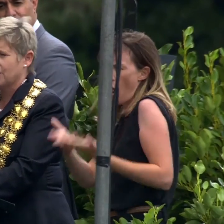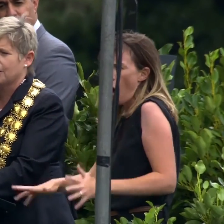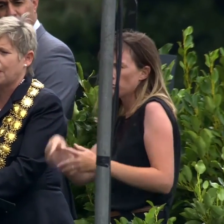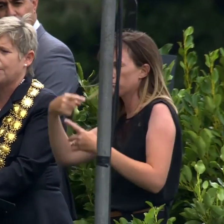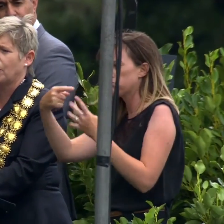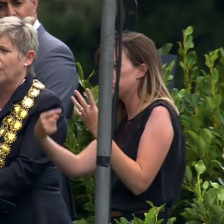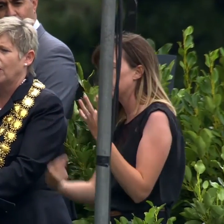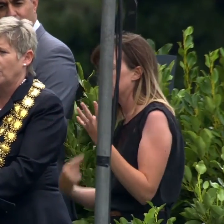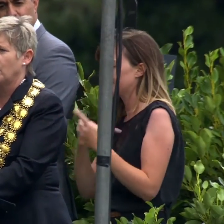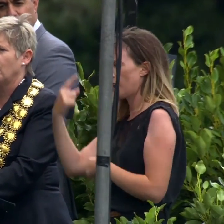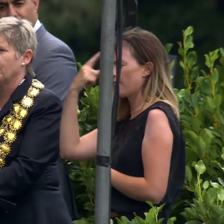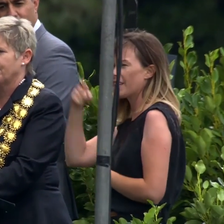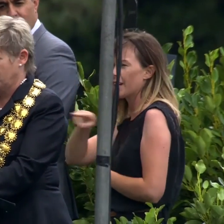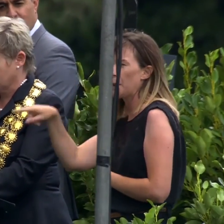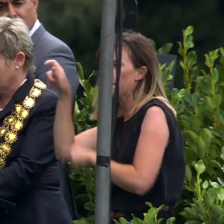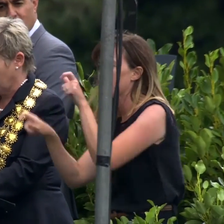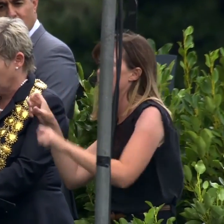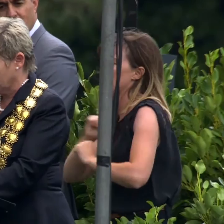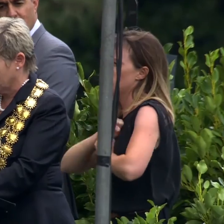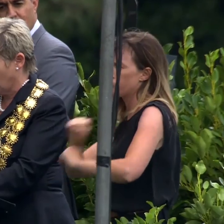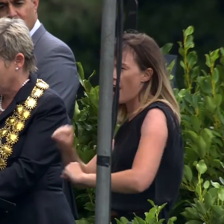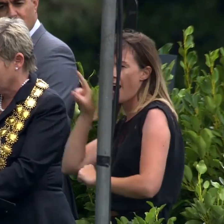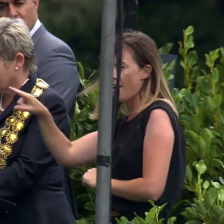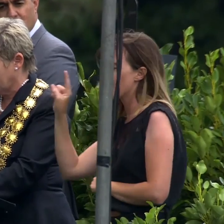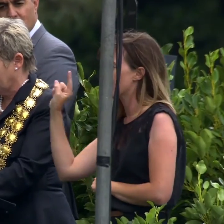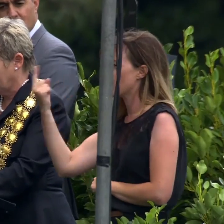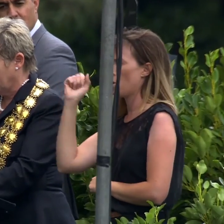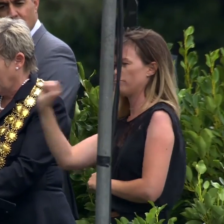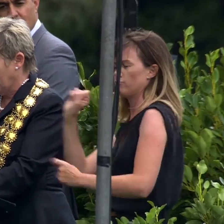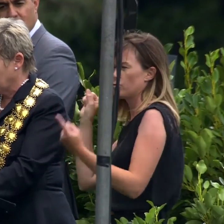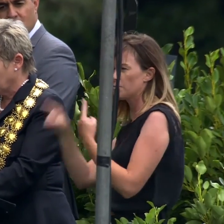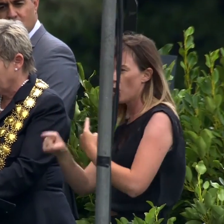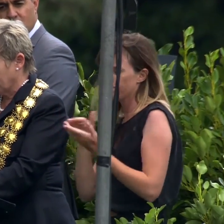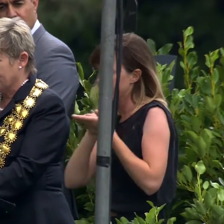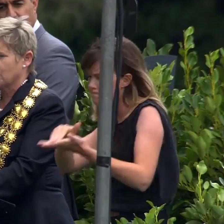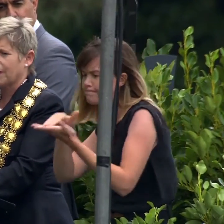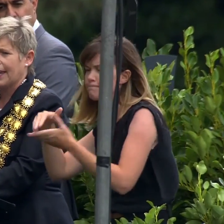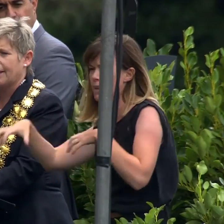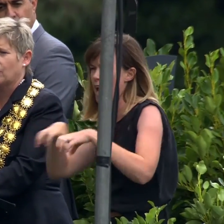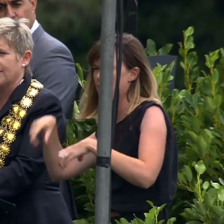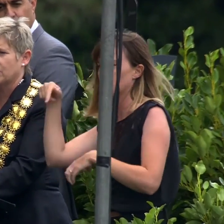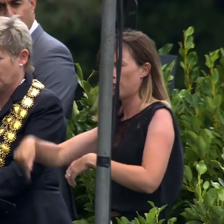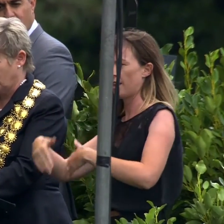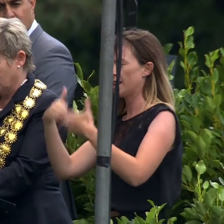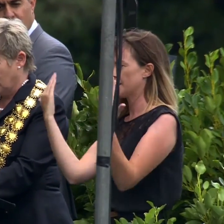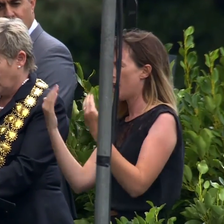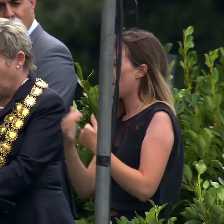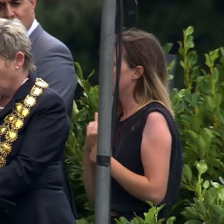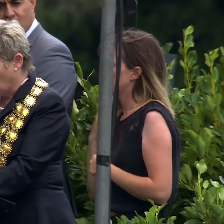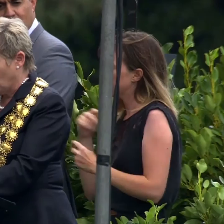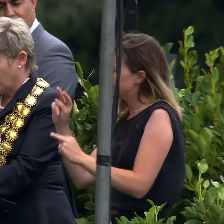courageous people who were the first responders on this day, and we reflect with gratitude